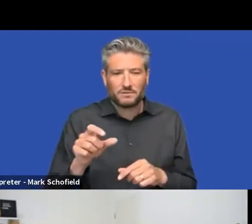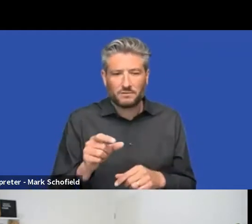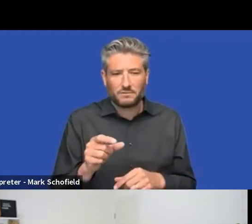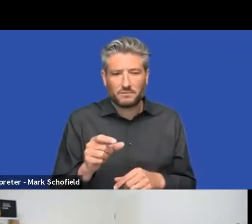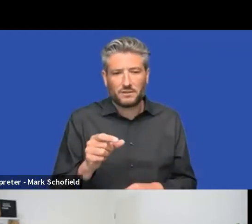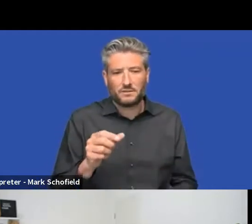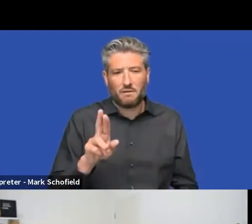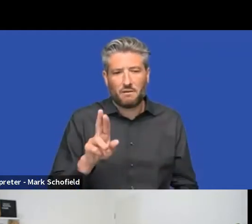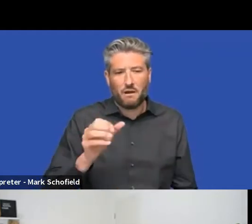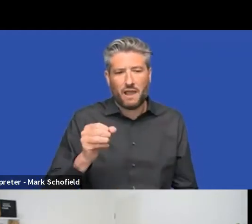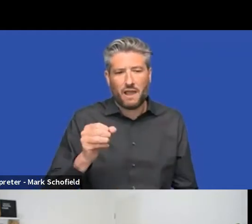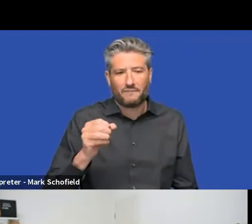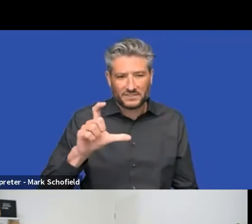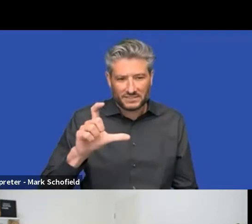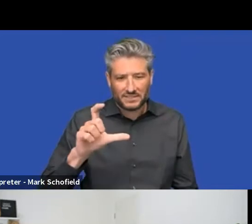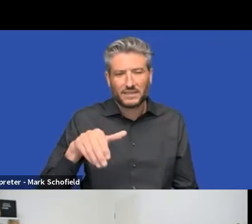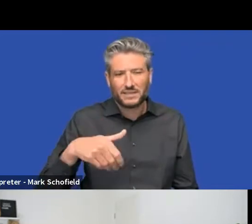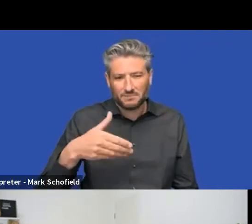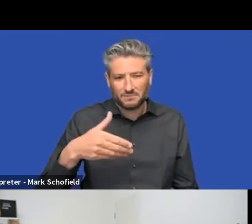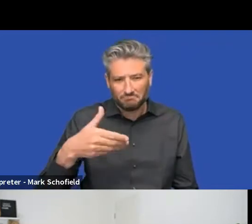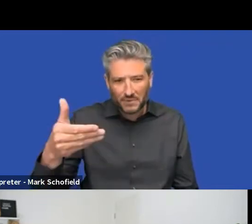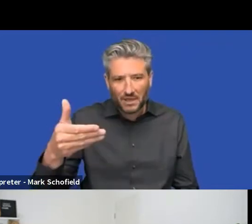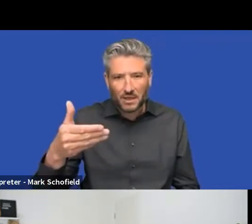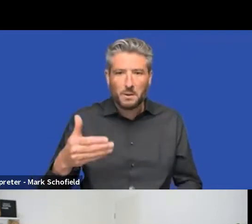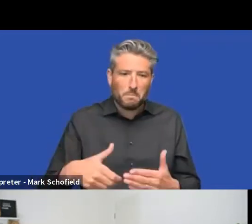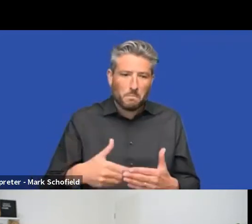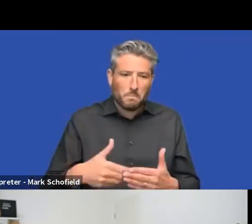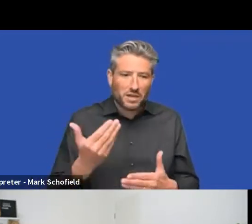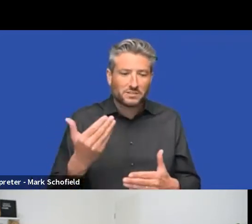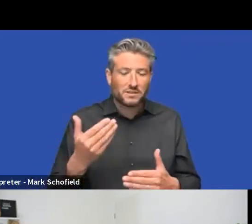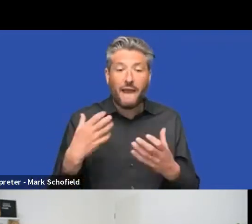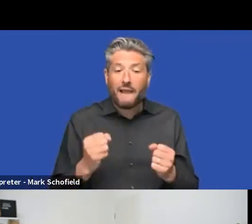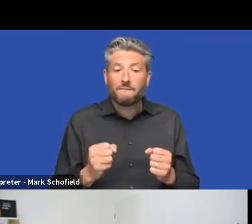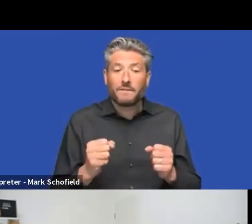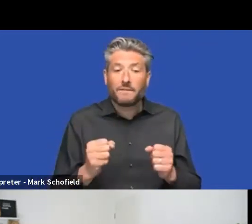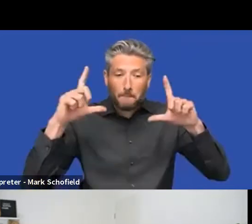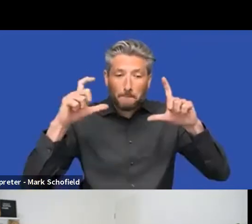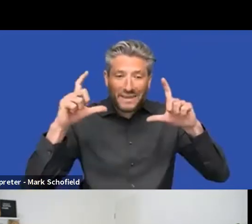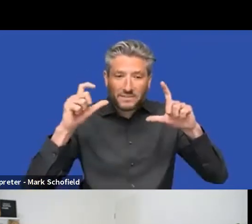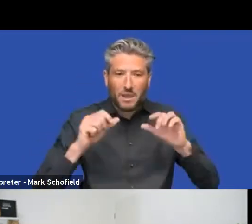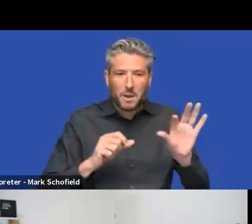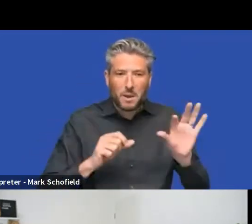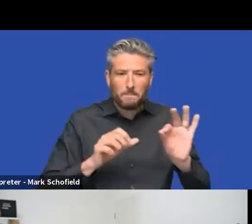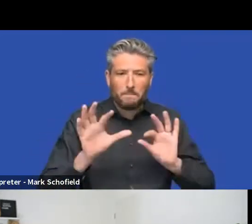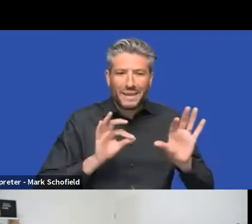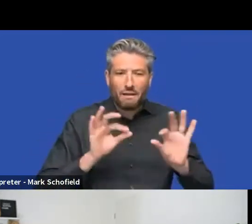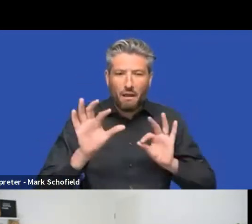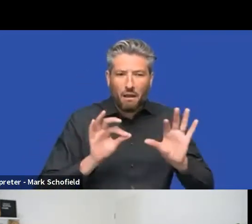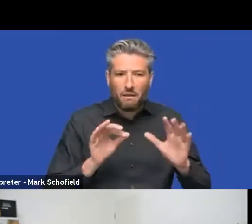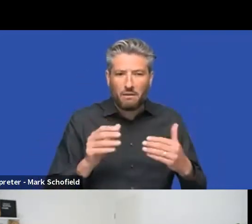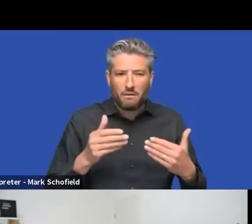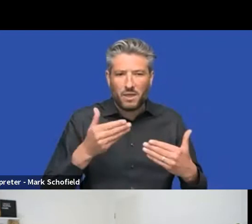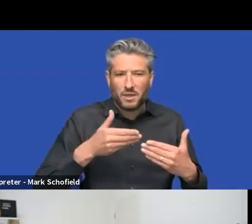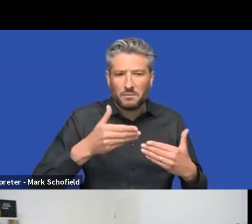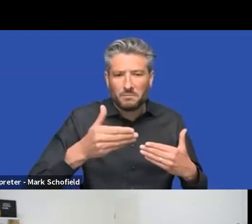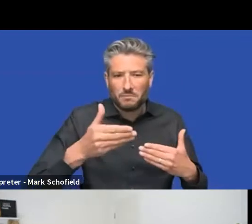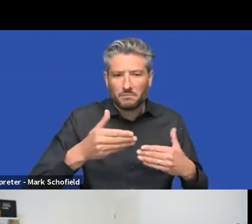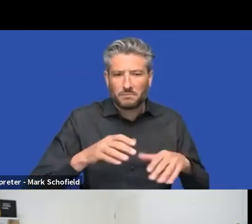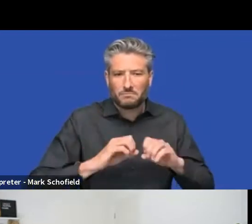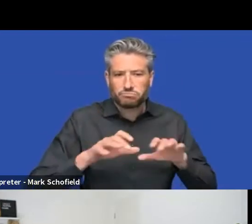new media picker coming. And that's very much a front end project that Nils has been working on for a while. And it's really nice to finally see. So it's like, it's not like